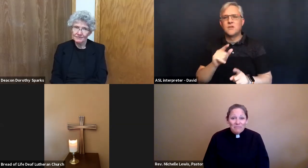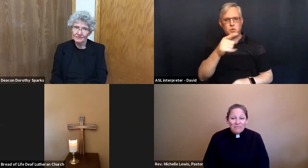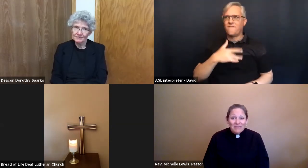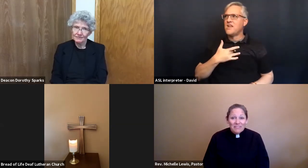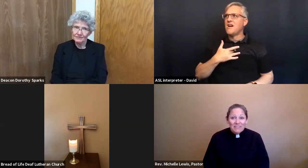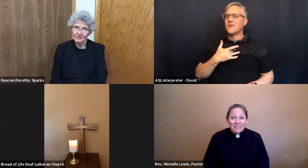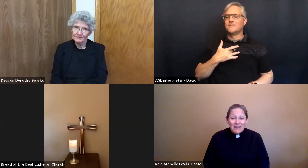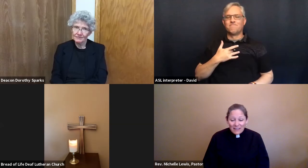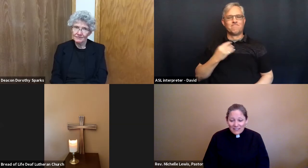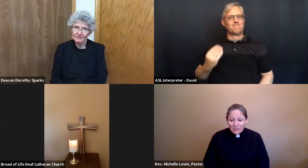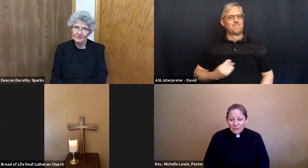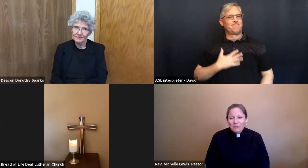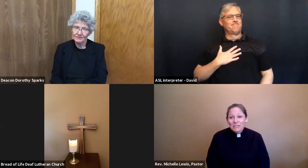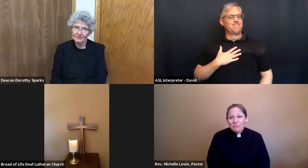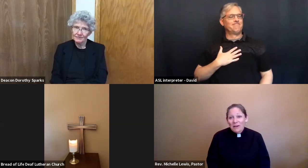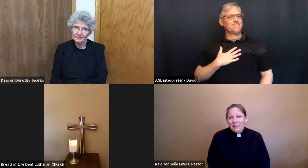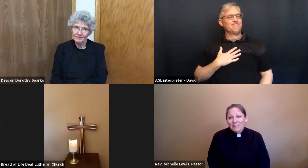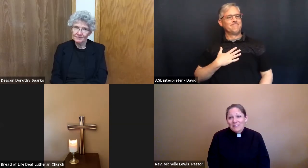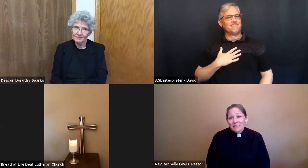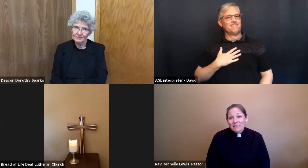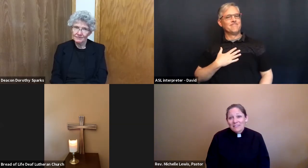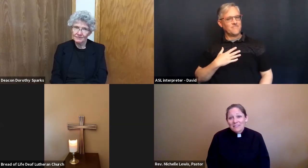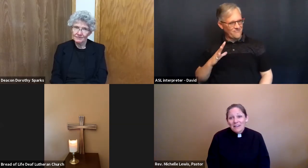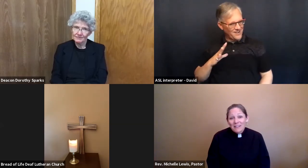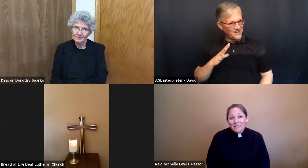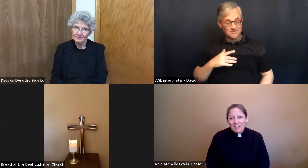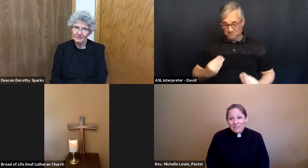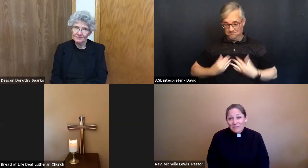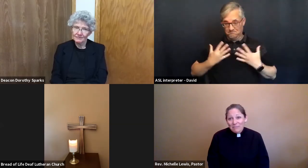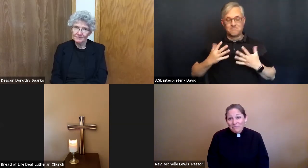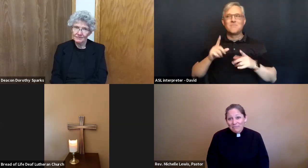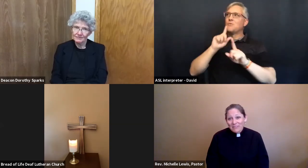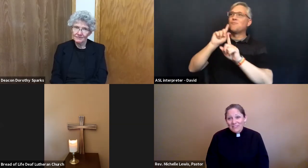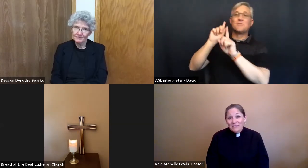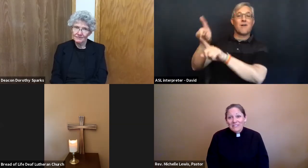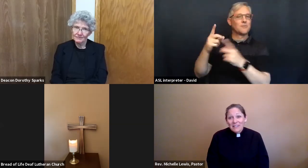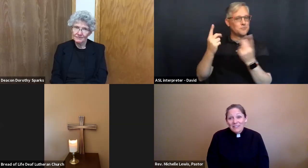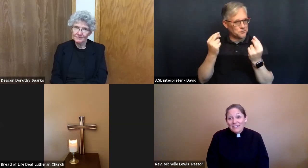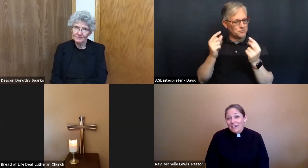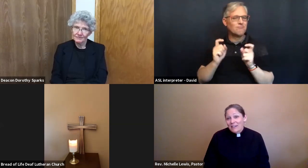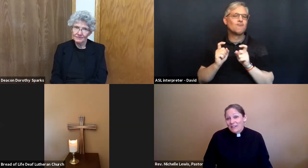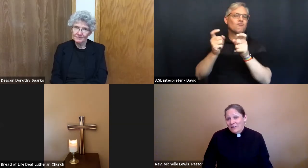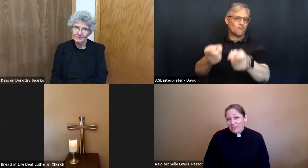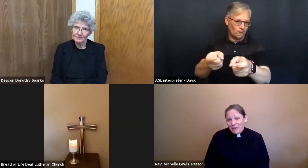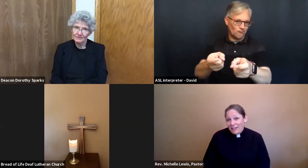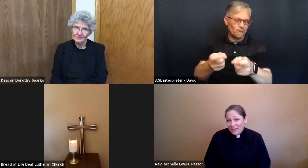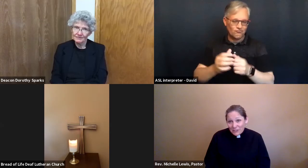and to respond to God's gifts to send your financial